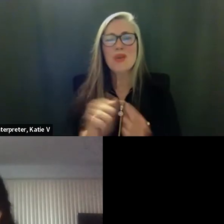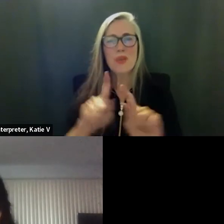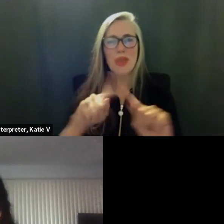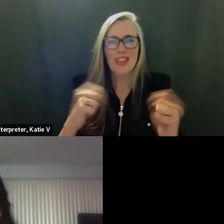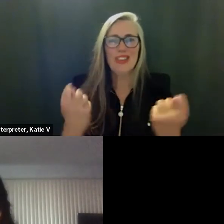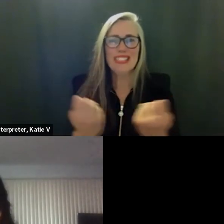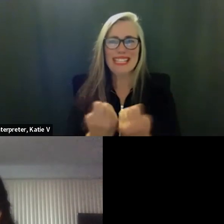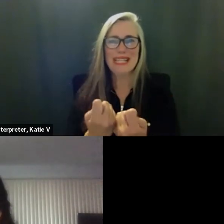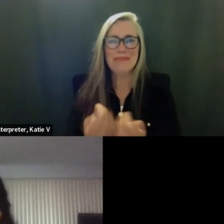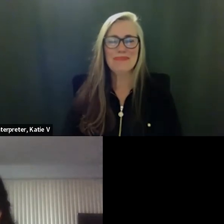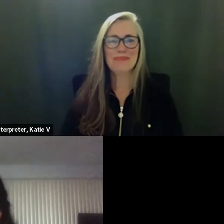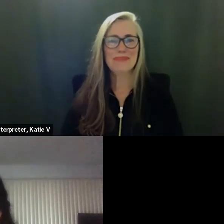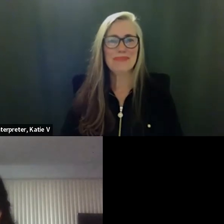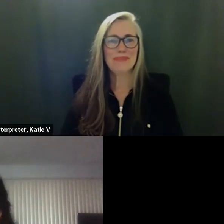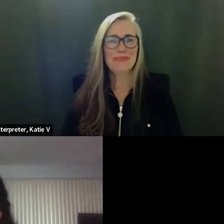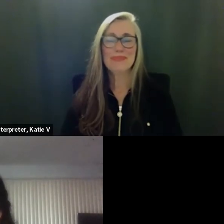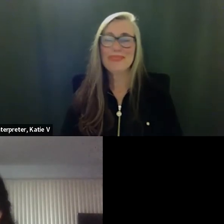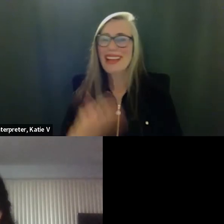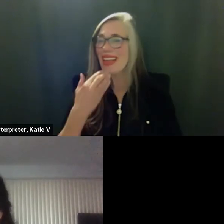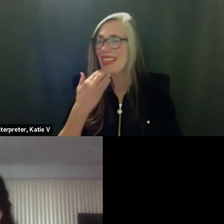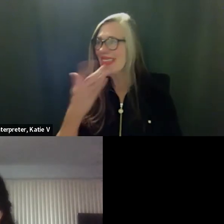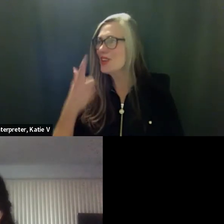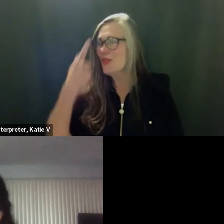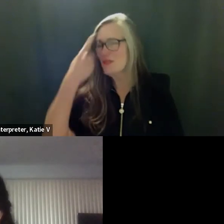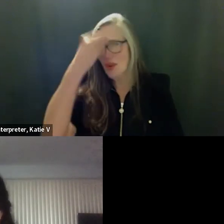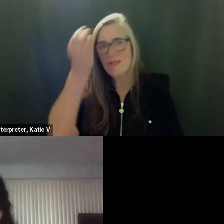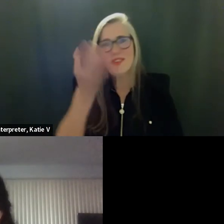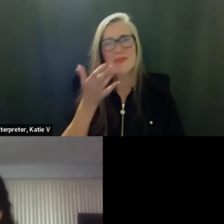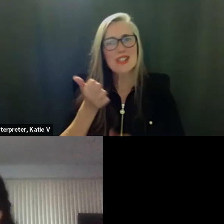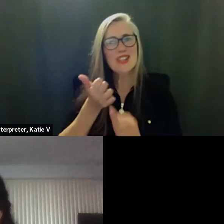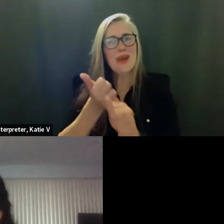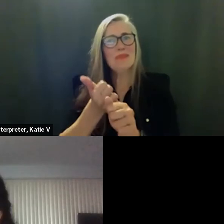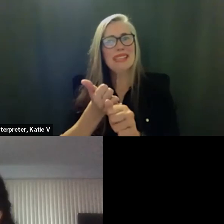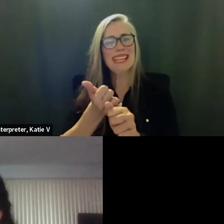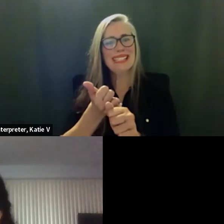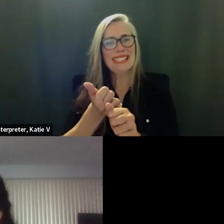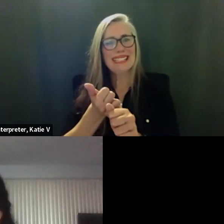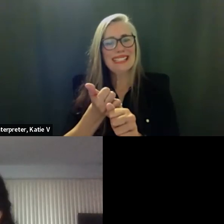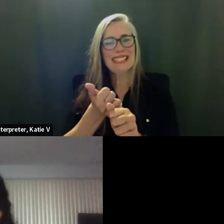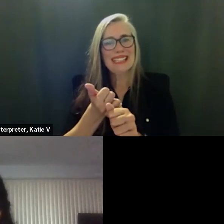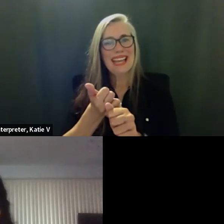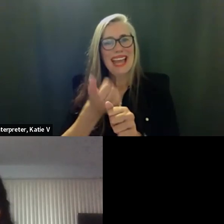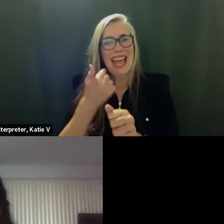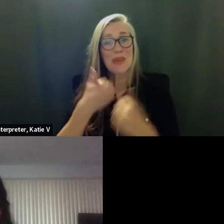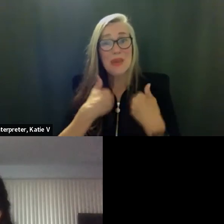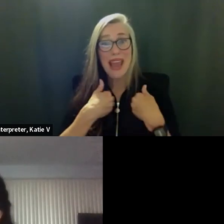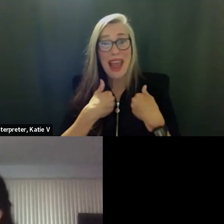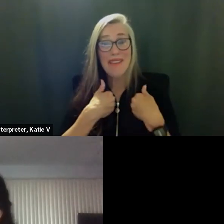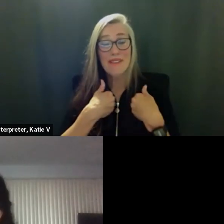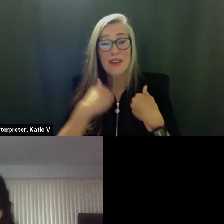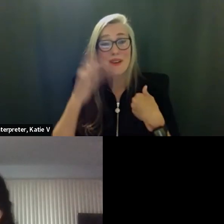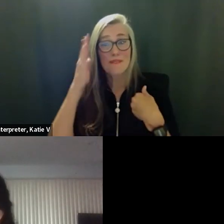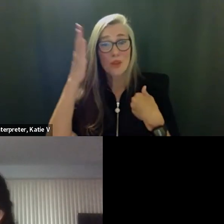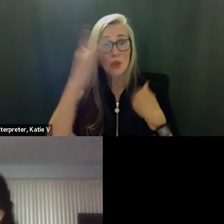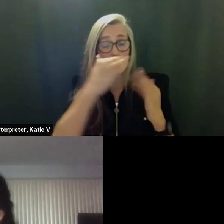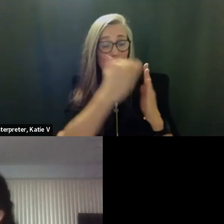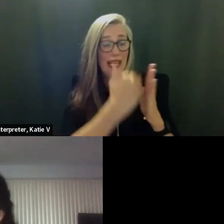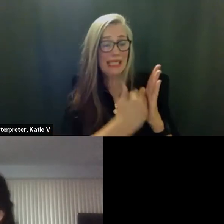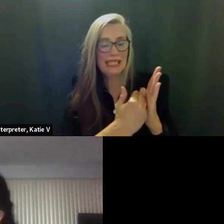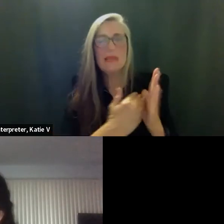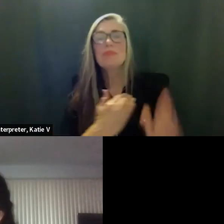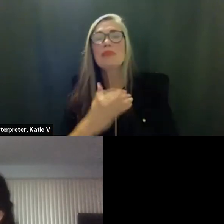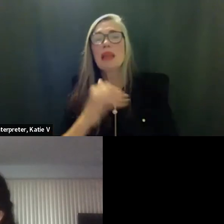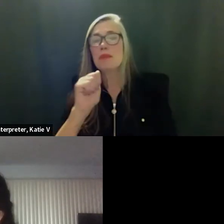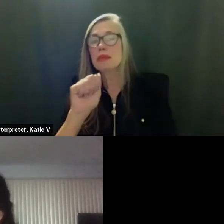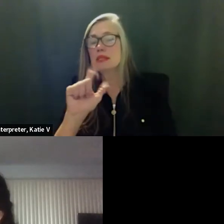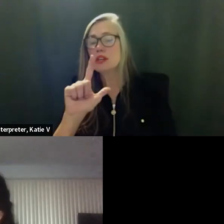okay great thank you for those updates and coming in and we have a list of future uh miss miss alvarez question for future agenda